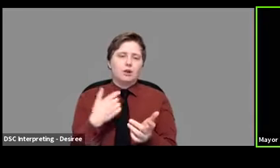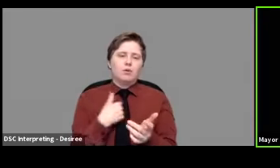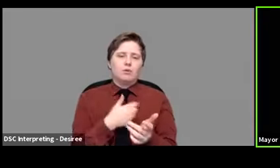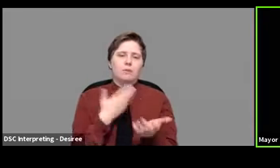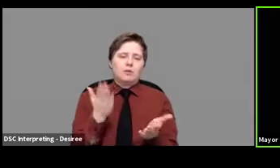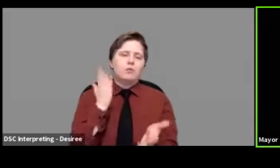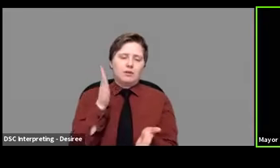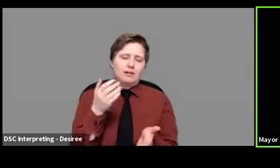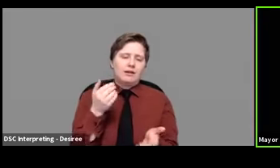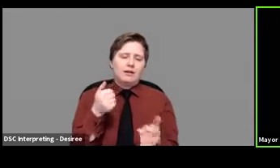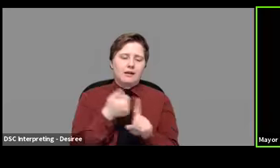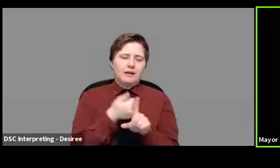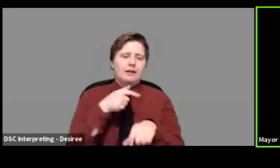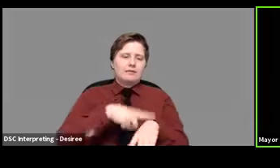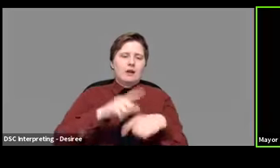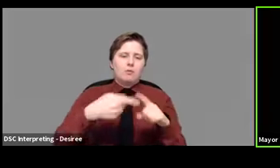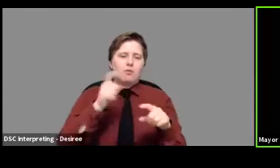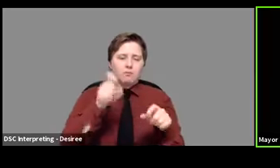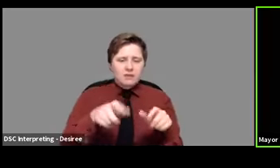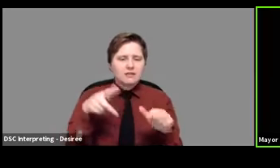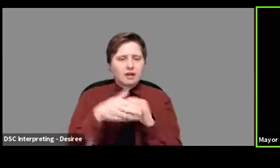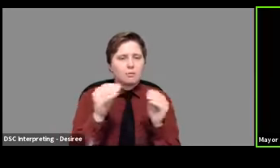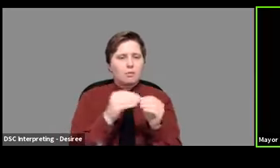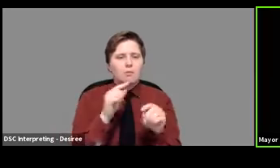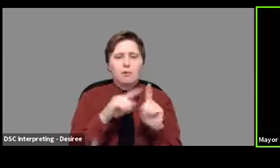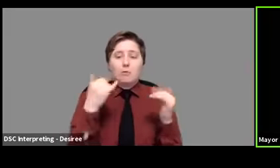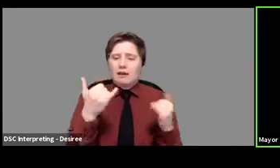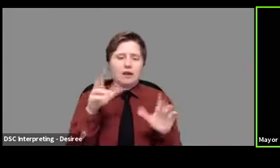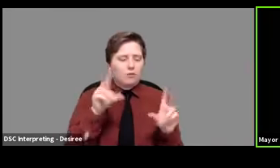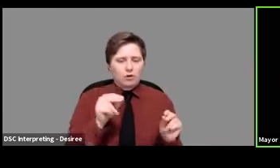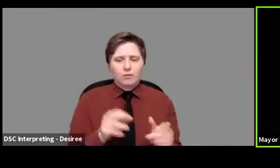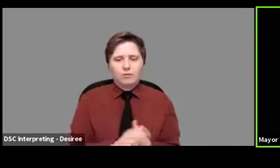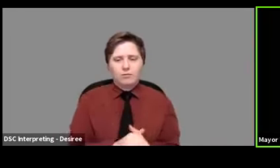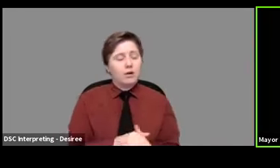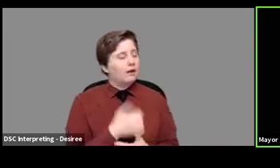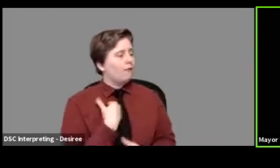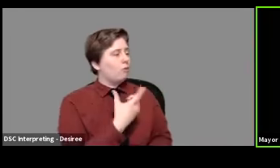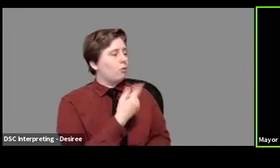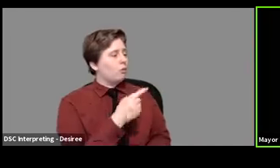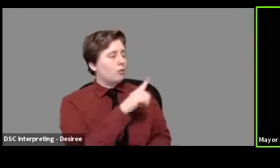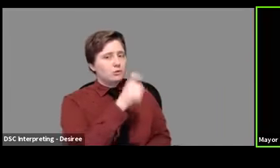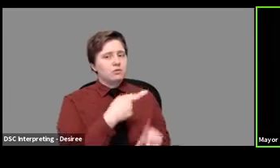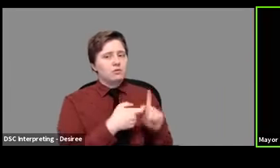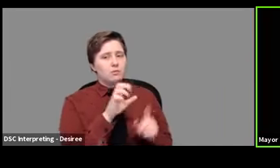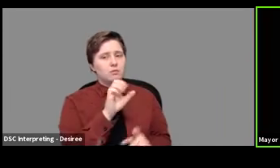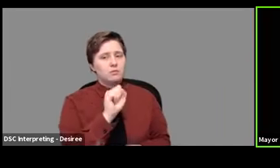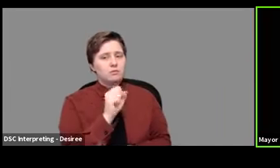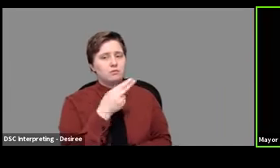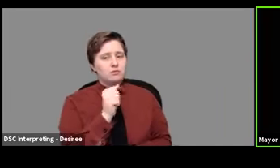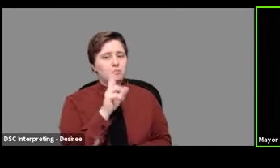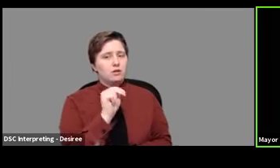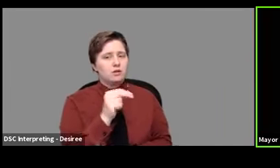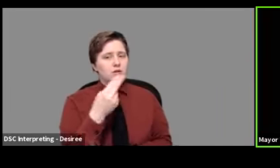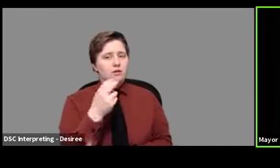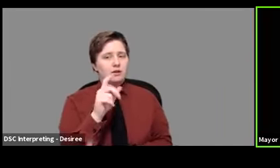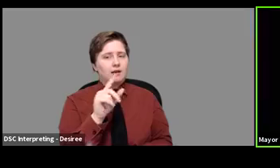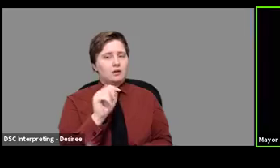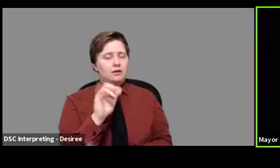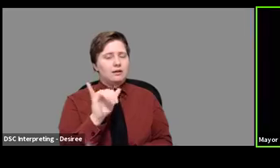to have to make, uh, additional cuts, but we're not there right now. Mayor, have one more question from Sean Haggerty again, Sean.